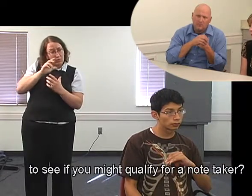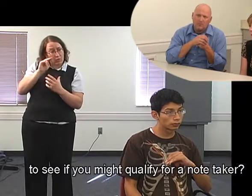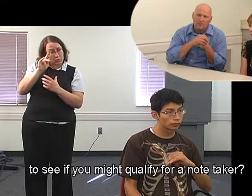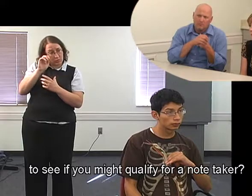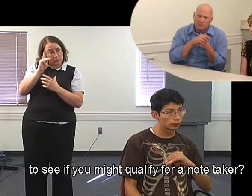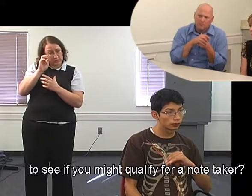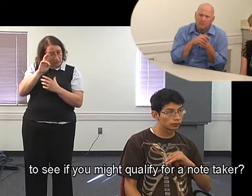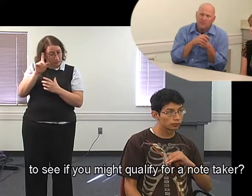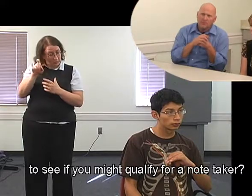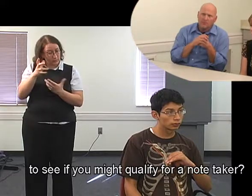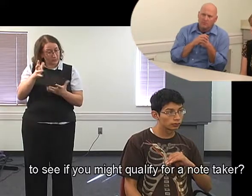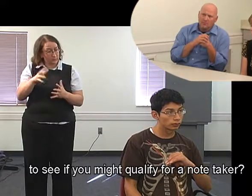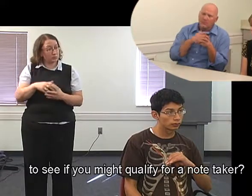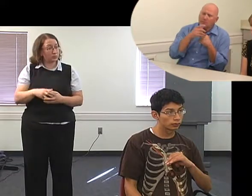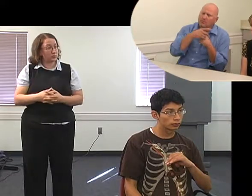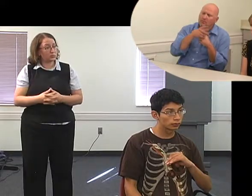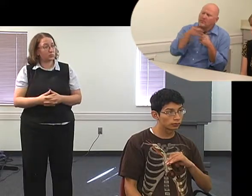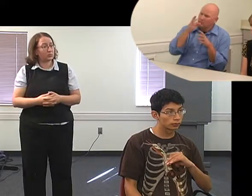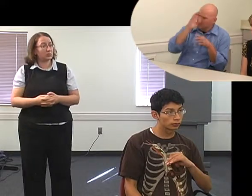taker?